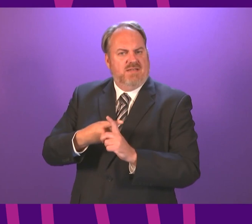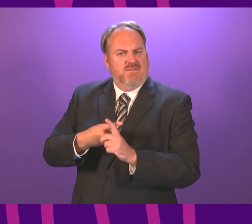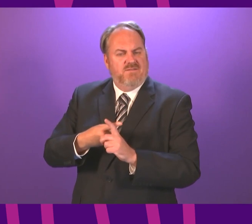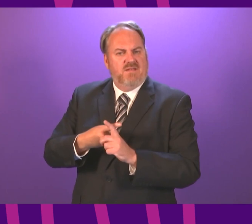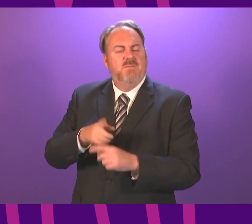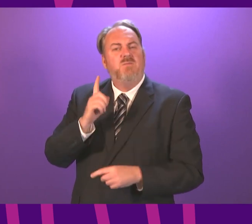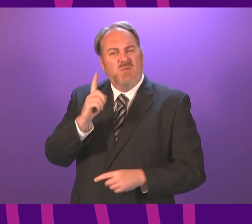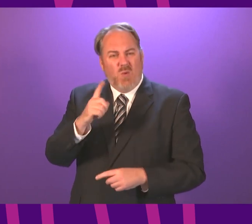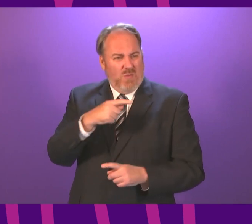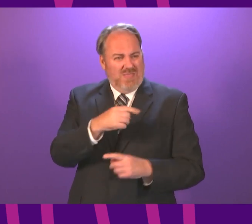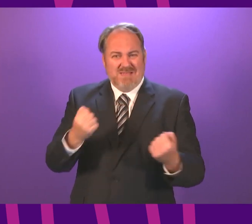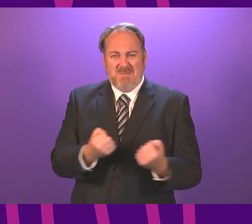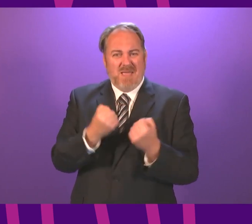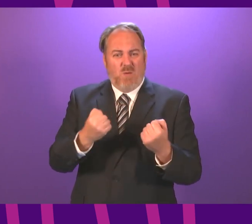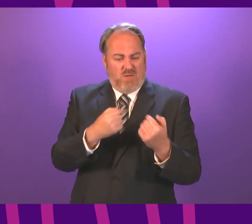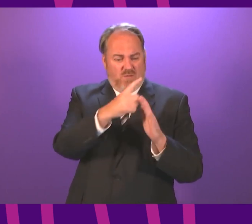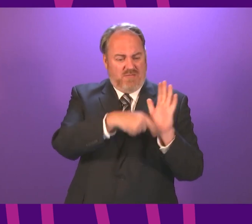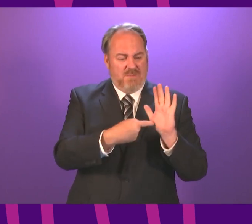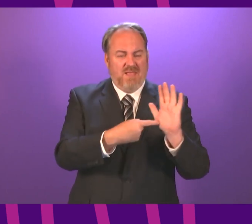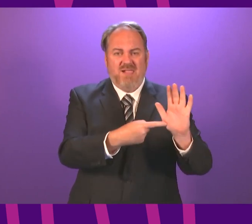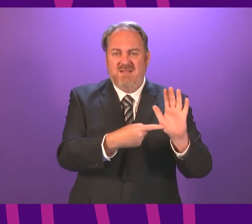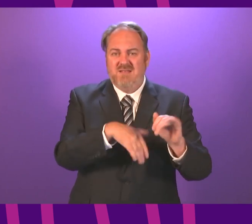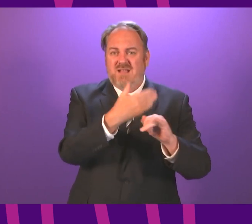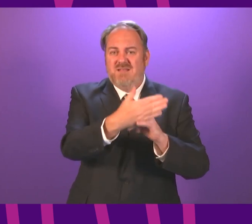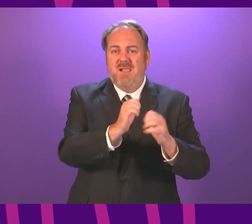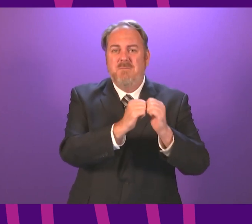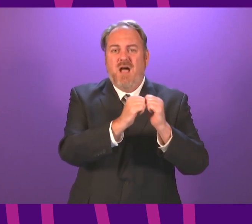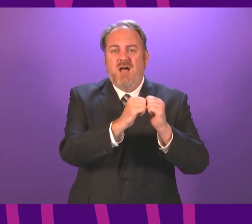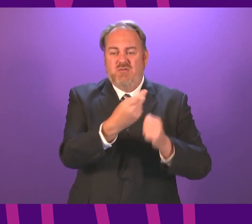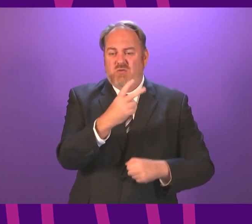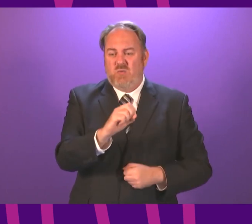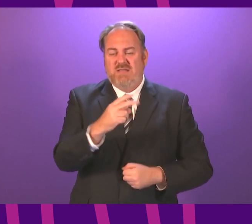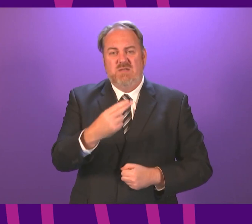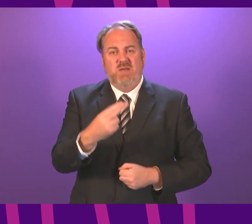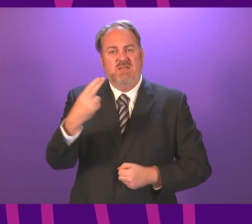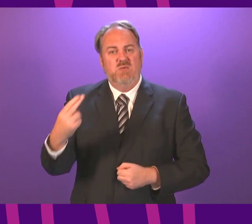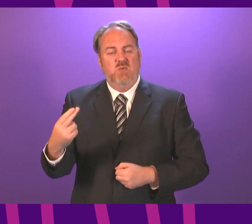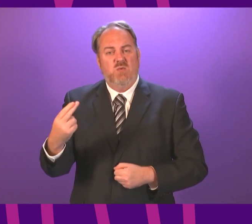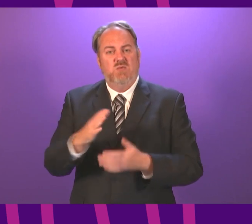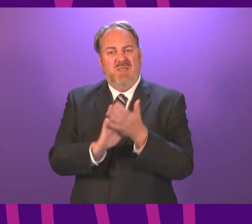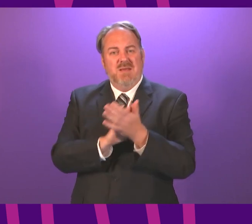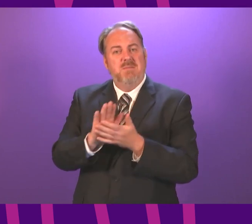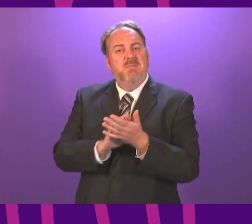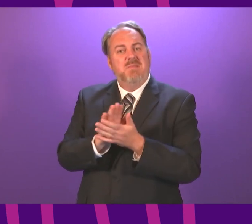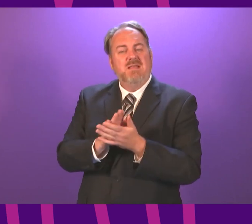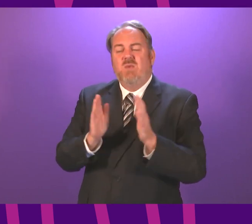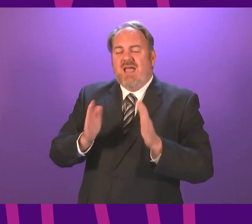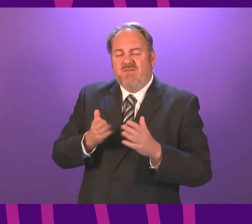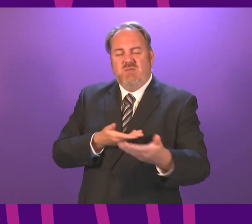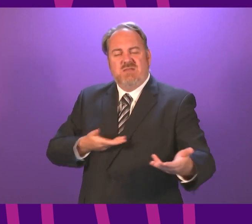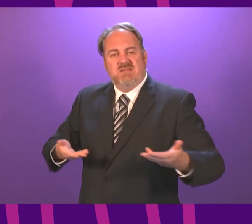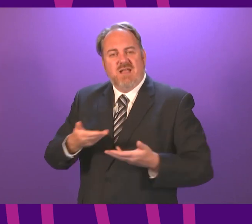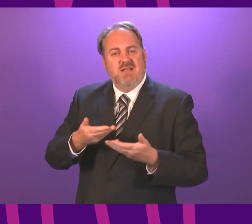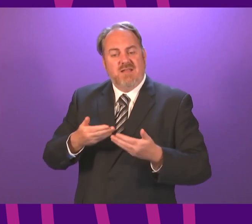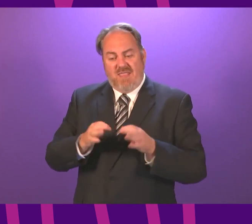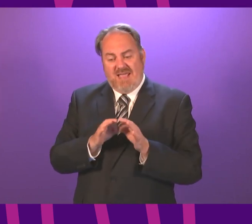until at least March 2022, it would only be appropriate for this parliament to debate and vote on an extension of these emergency powers